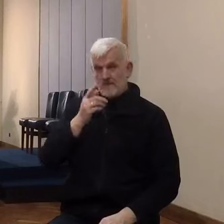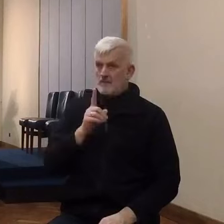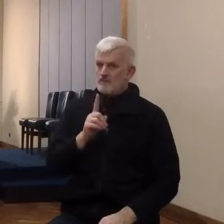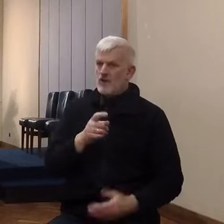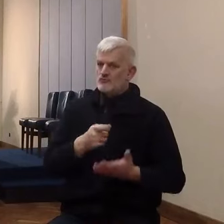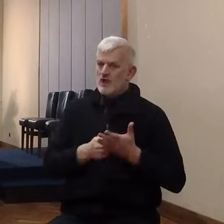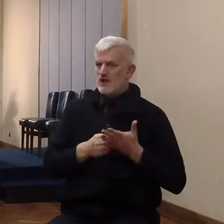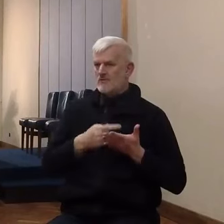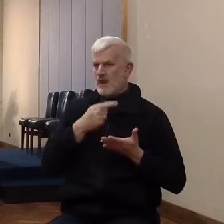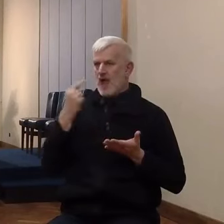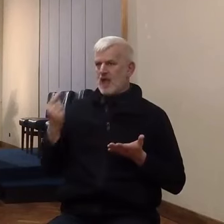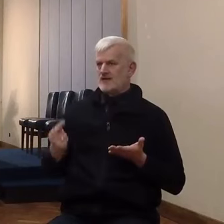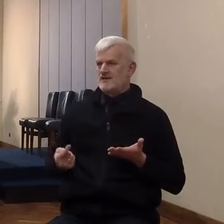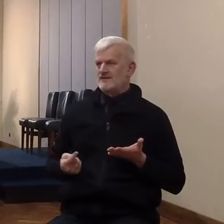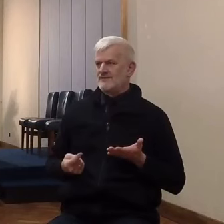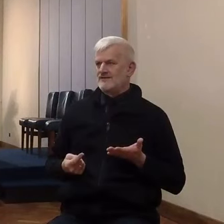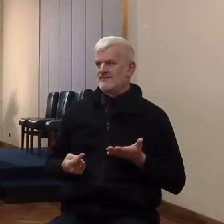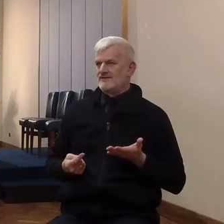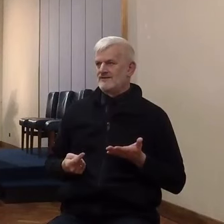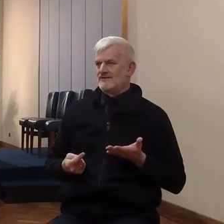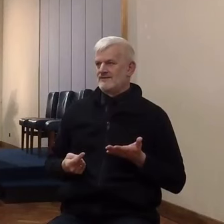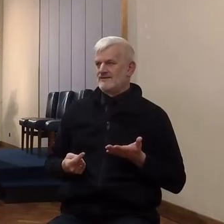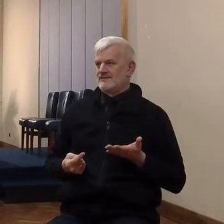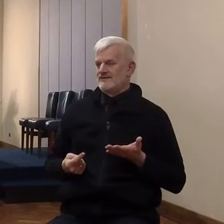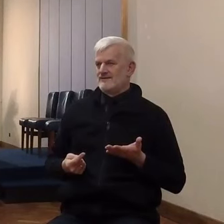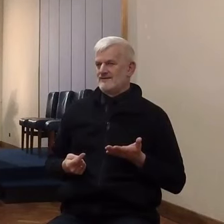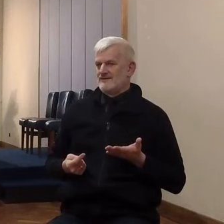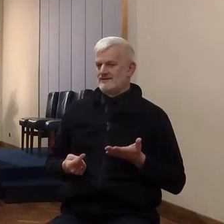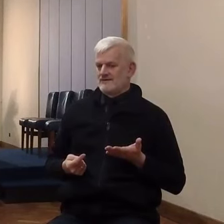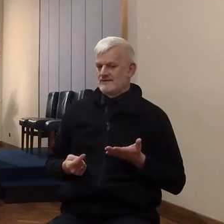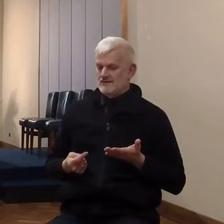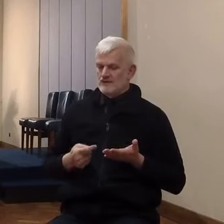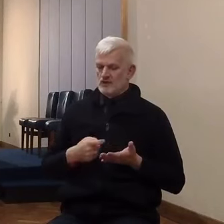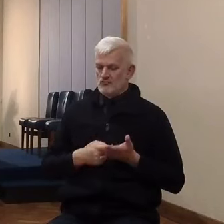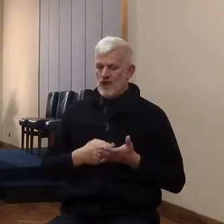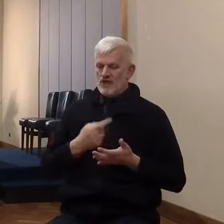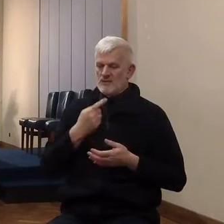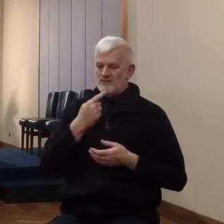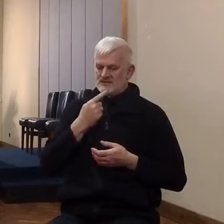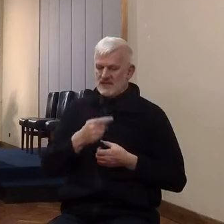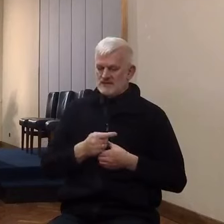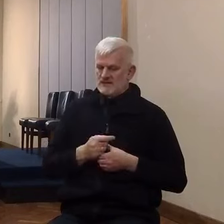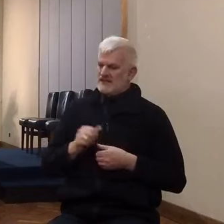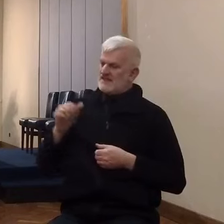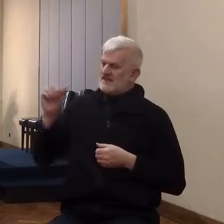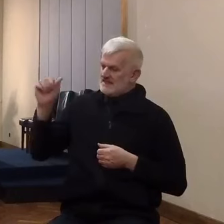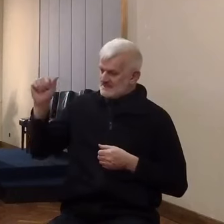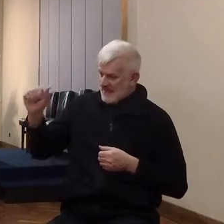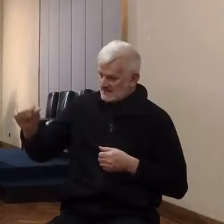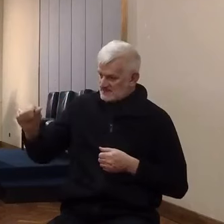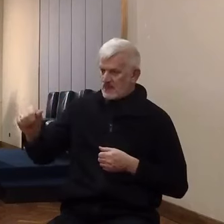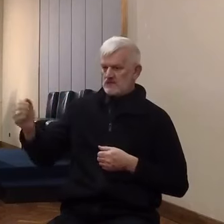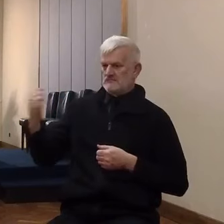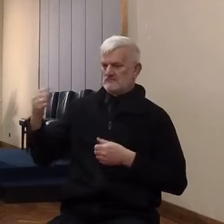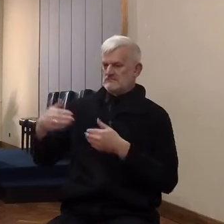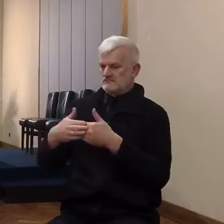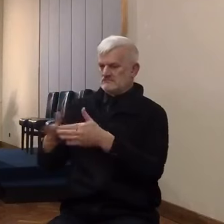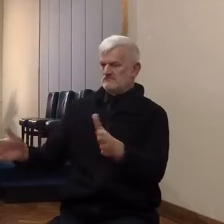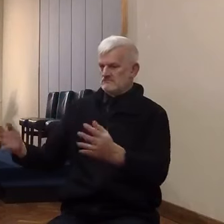lies to protect them. But I wist not whence they were. She knew no better. She's a